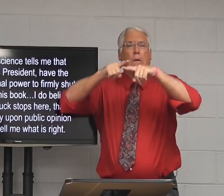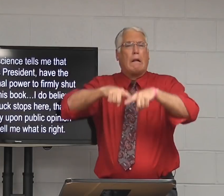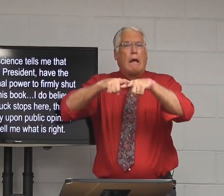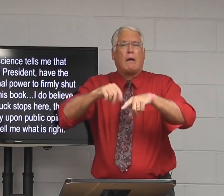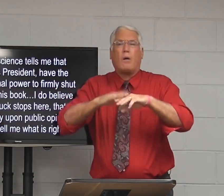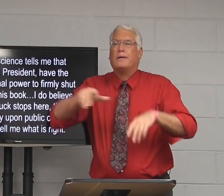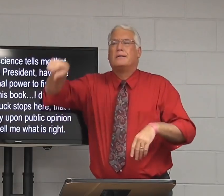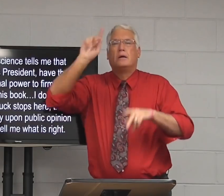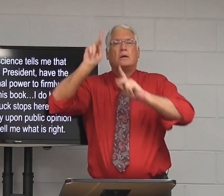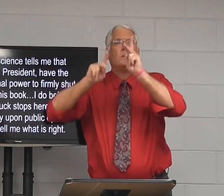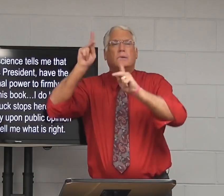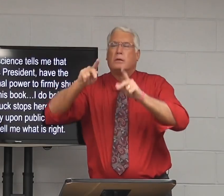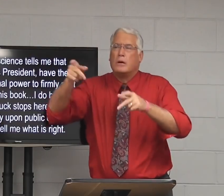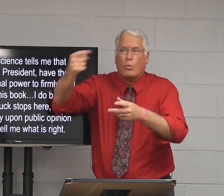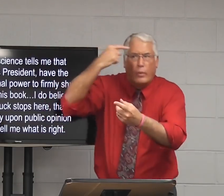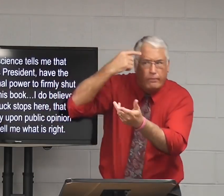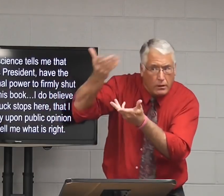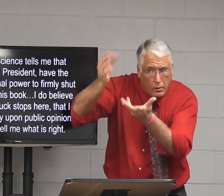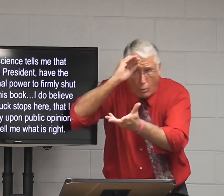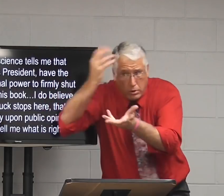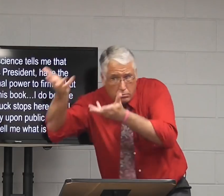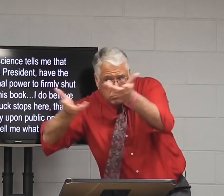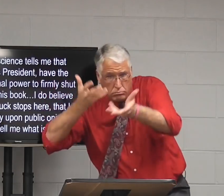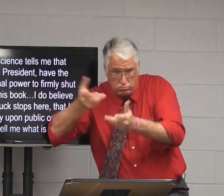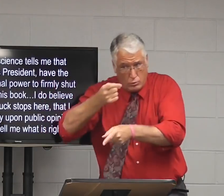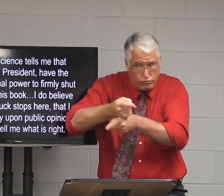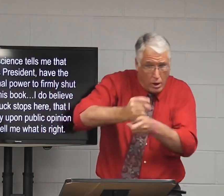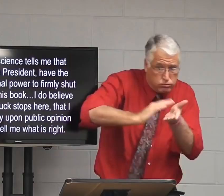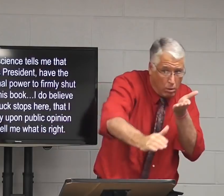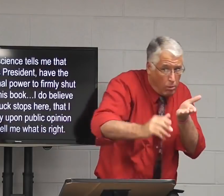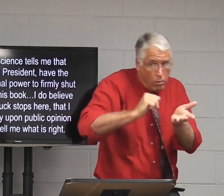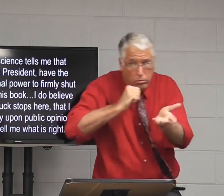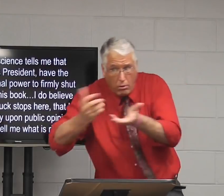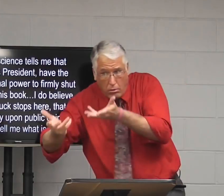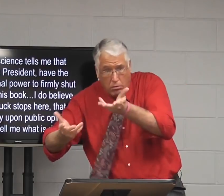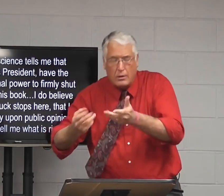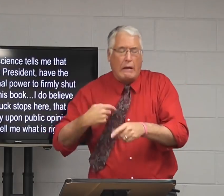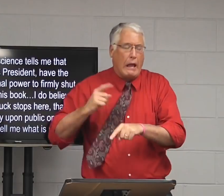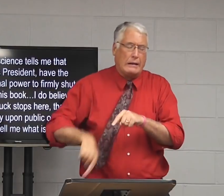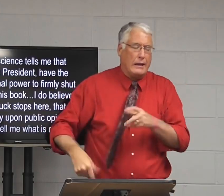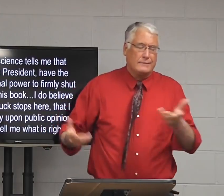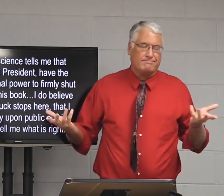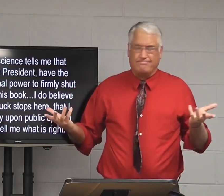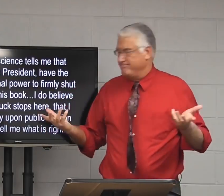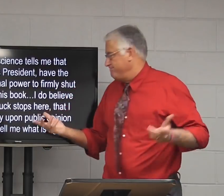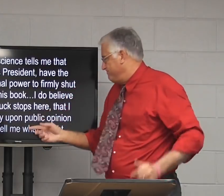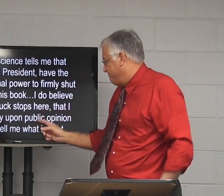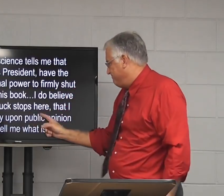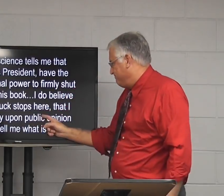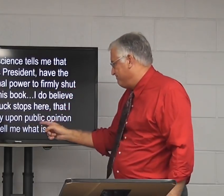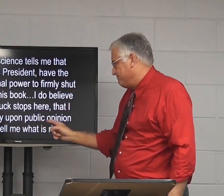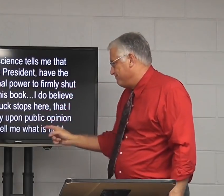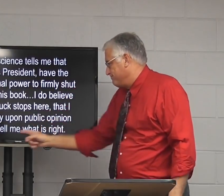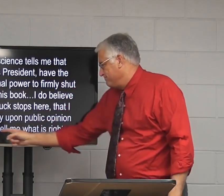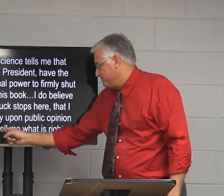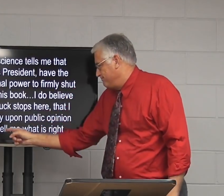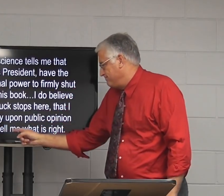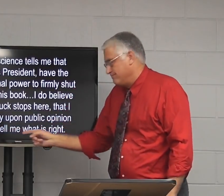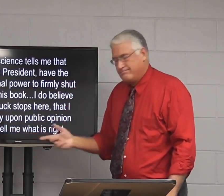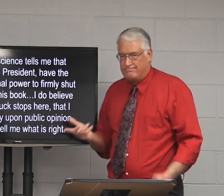I cannot rely on public opinion, what you think is right or what is wrong. I cannot depend